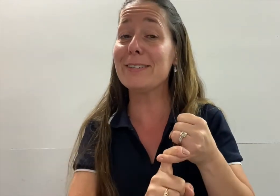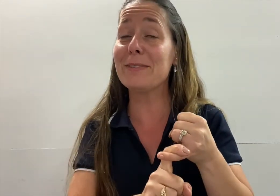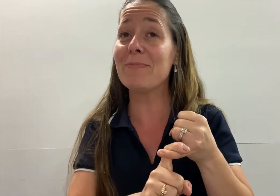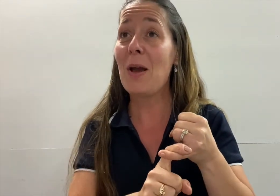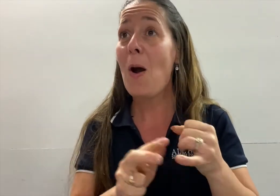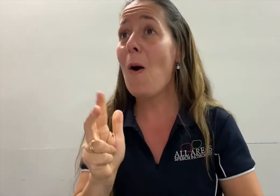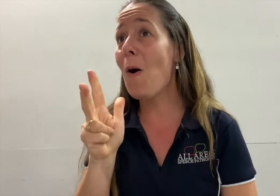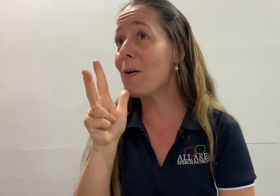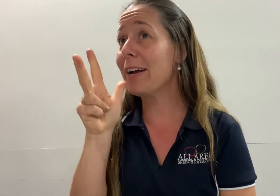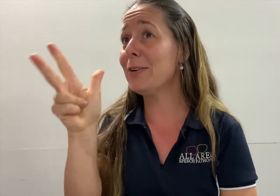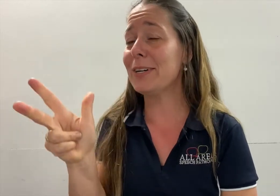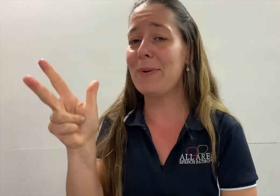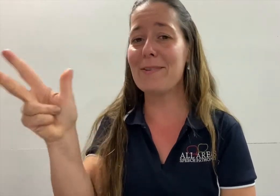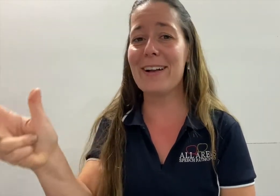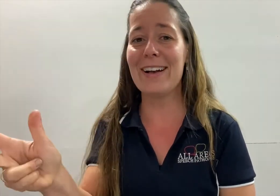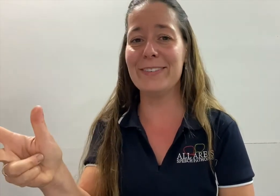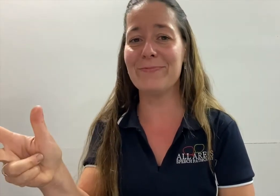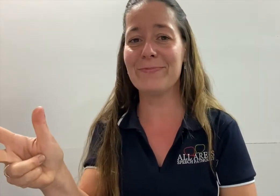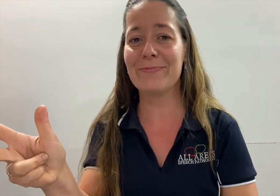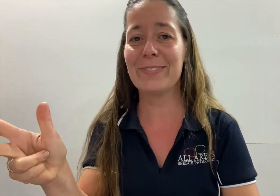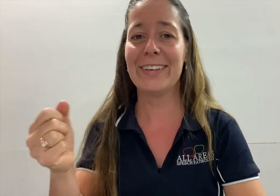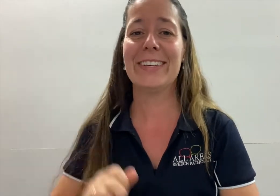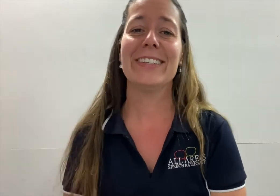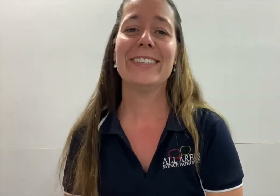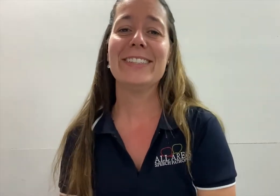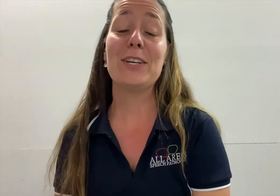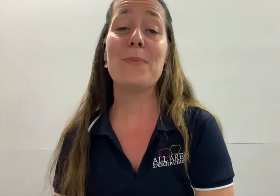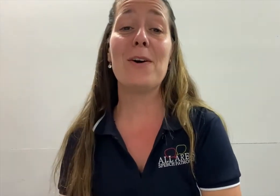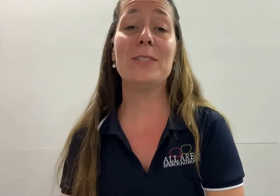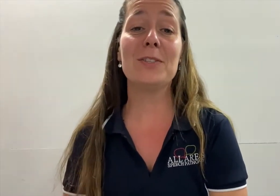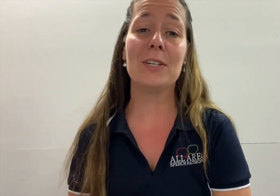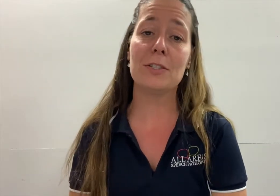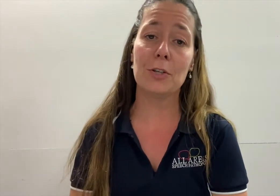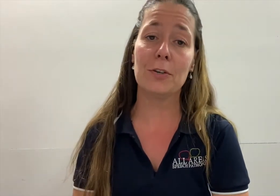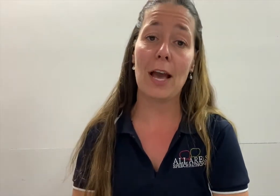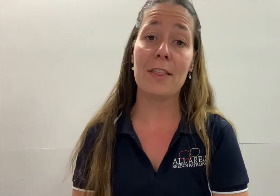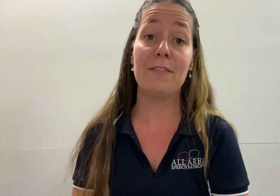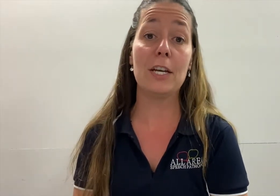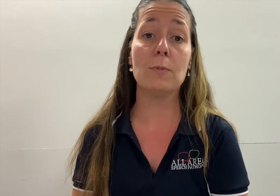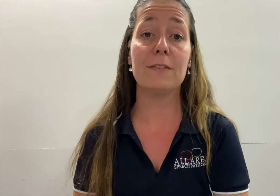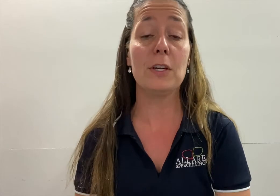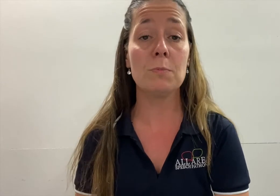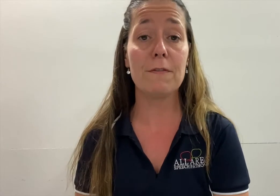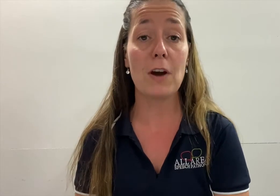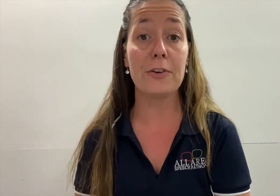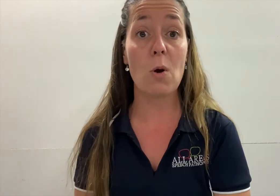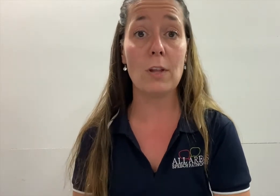or a kookaburra. So you might also notice too the video was filmed via an online